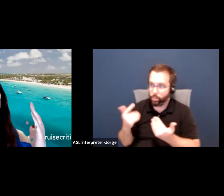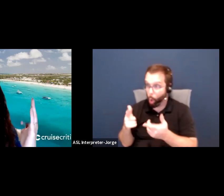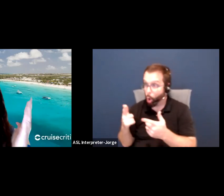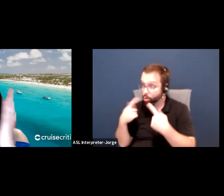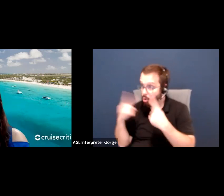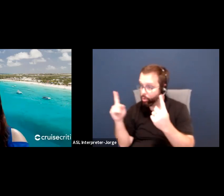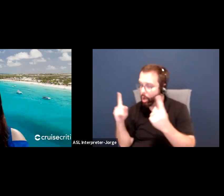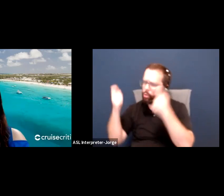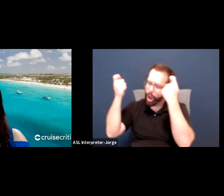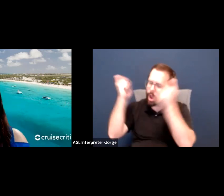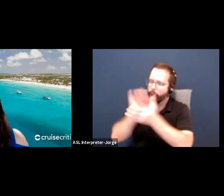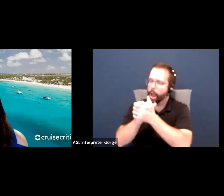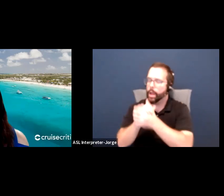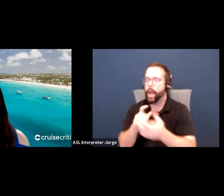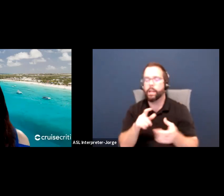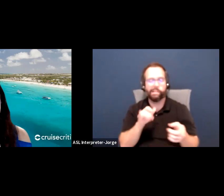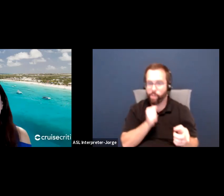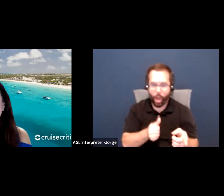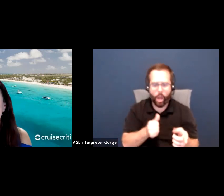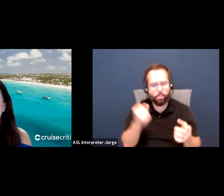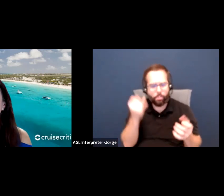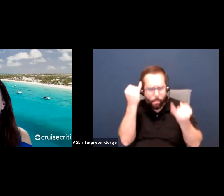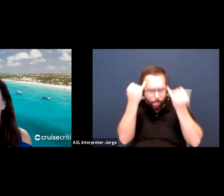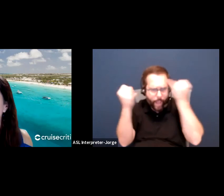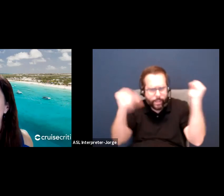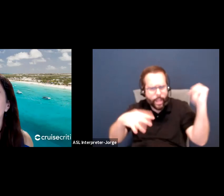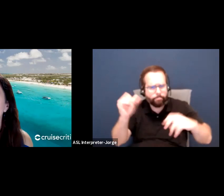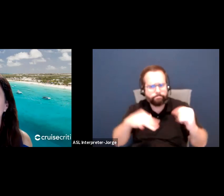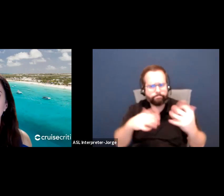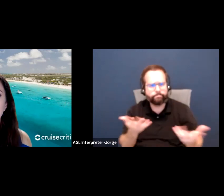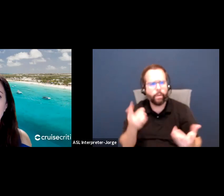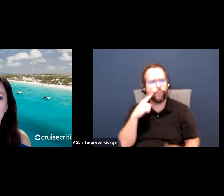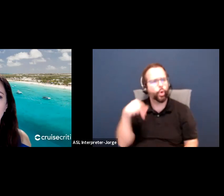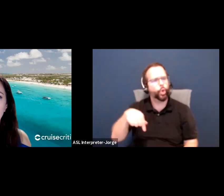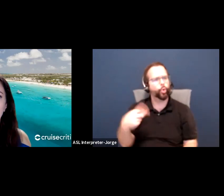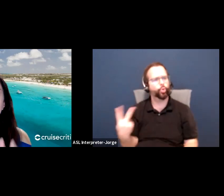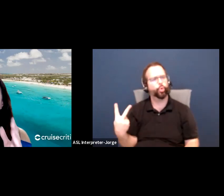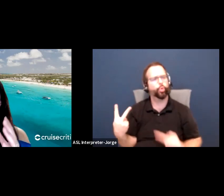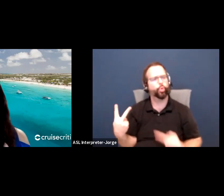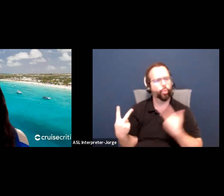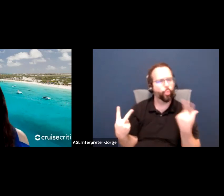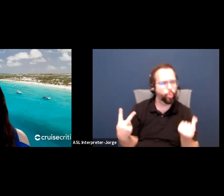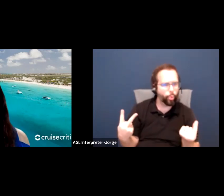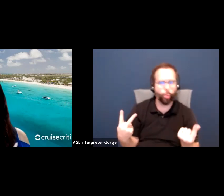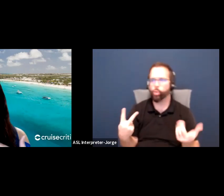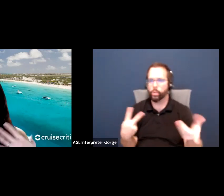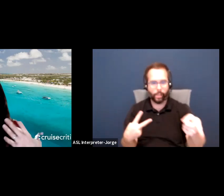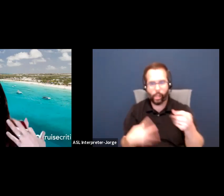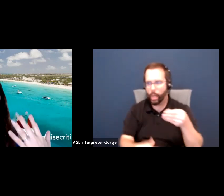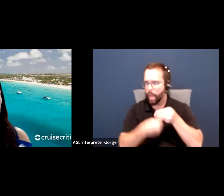people for Q2. Because then you start talking at the Q1 meeting of what you want to do for Q2. And then